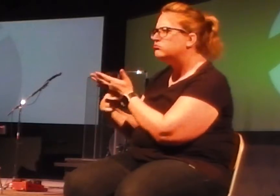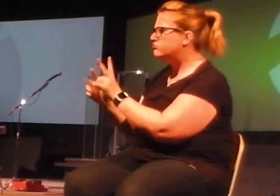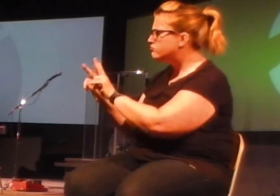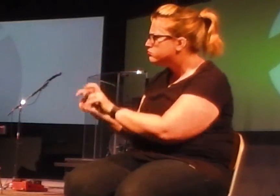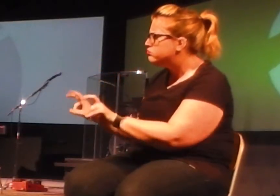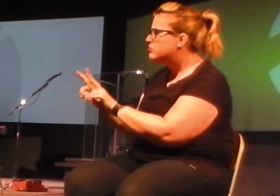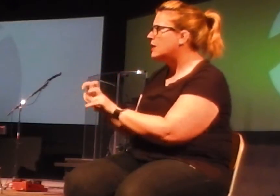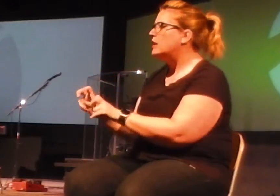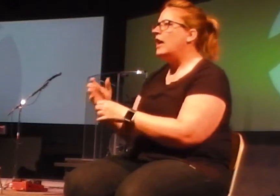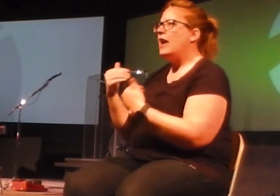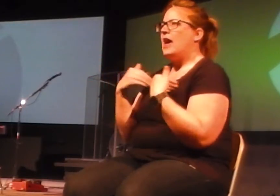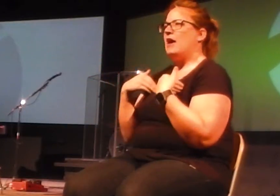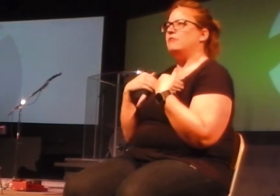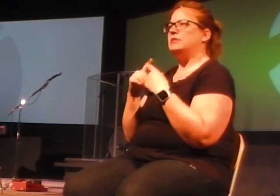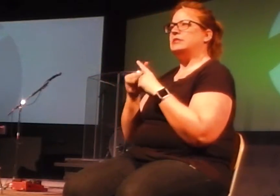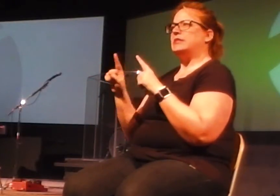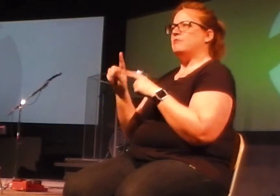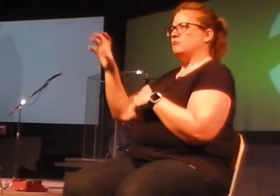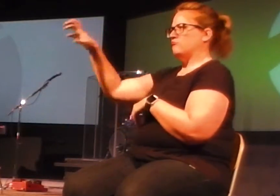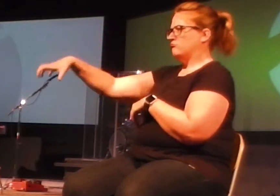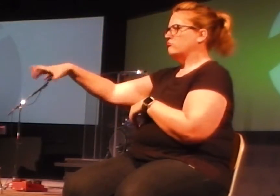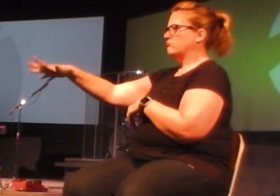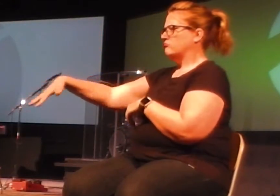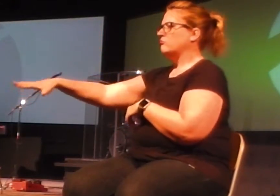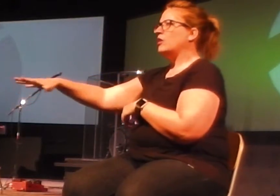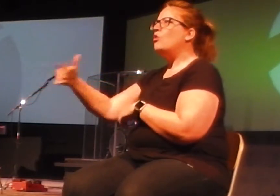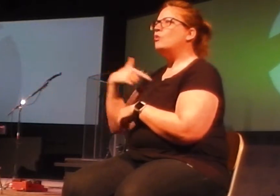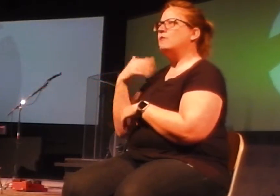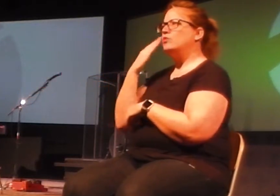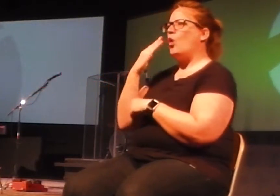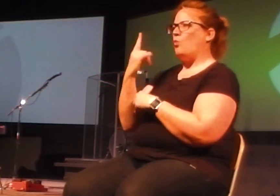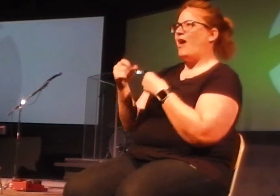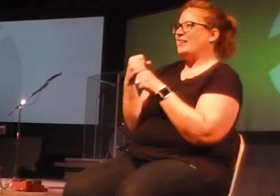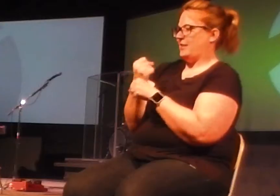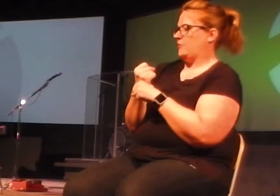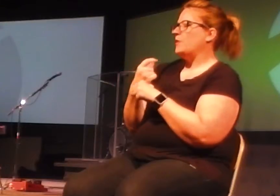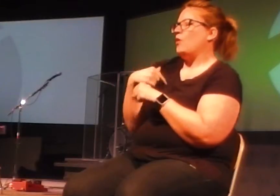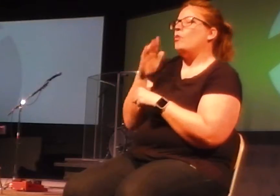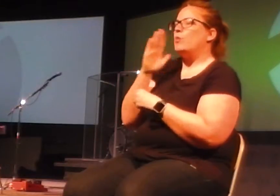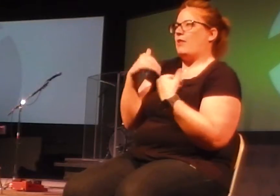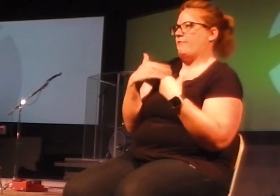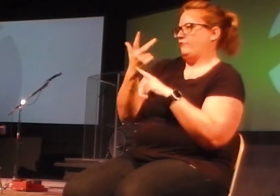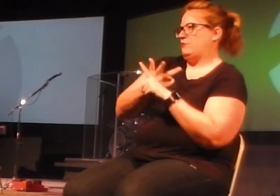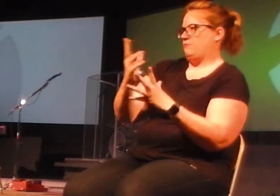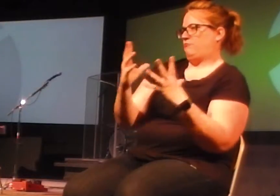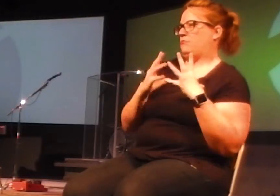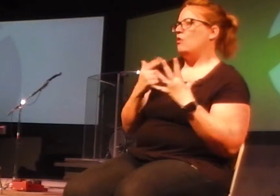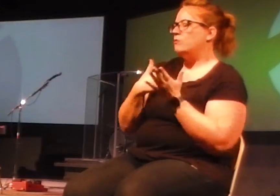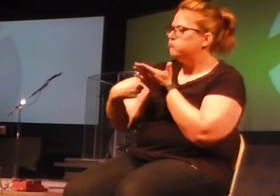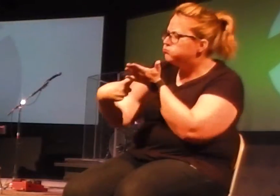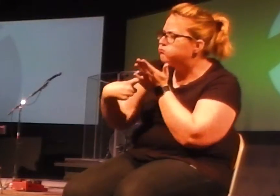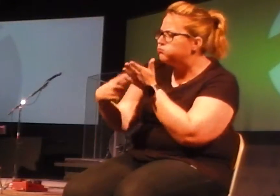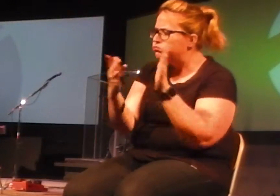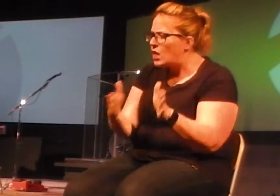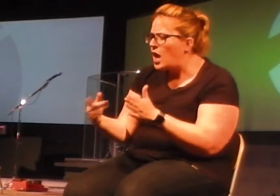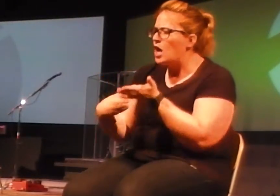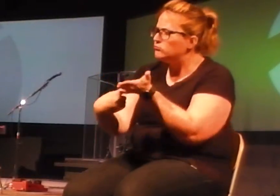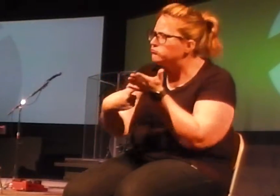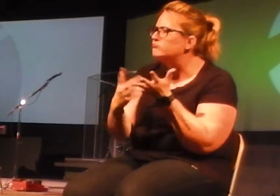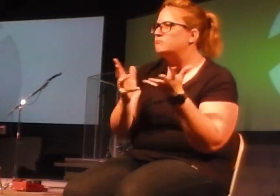campus. We've known for the last year that I'm going to be taking the sabbatical. We've been planning and talking about it. So I really feel like this is a